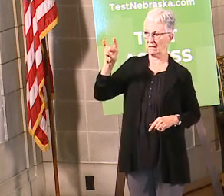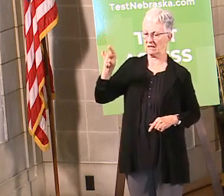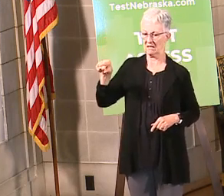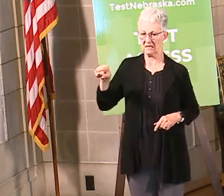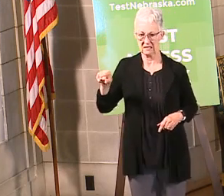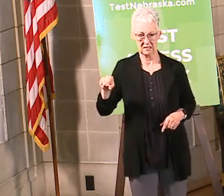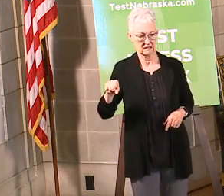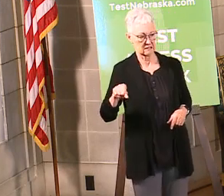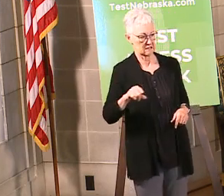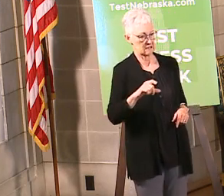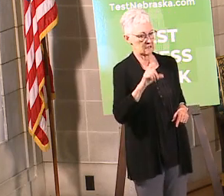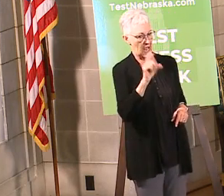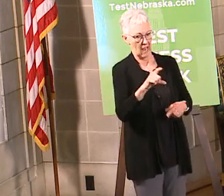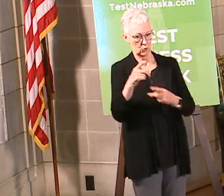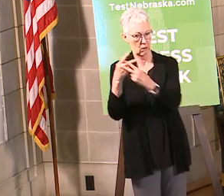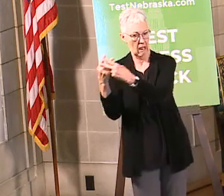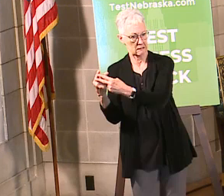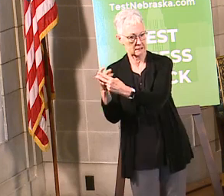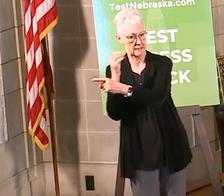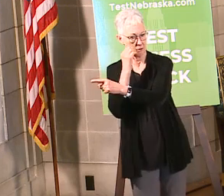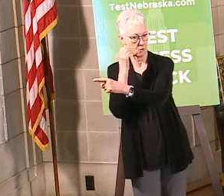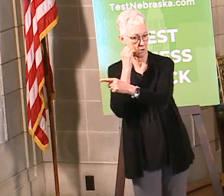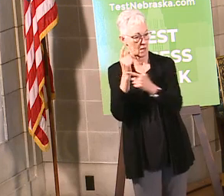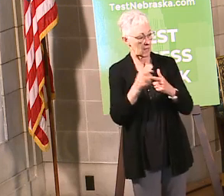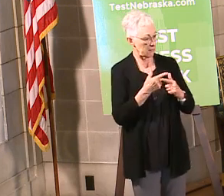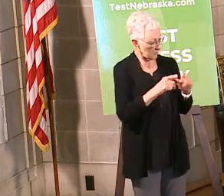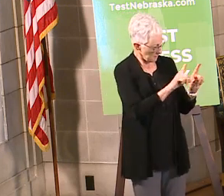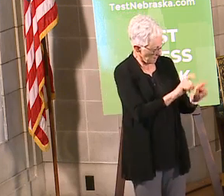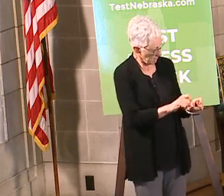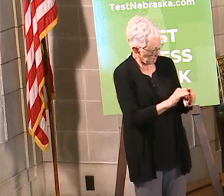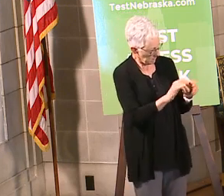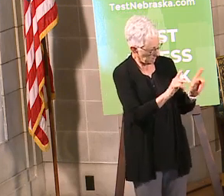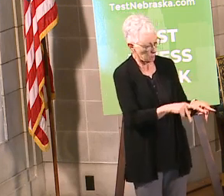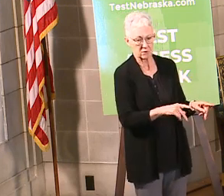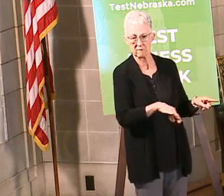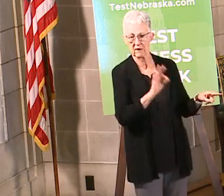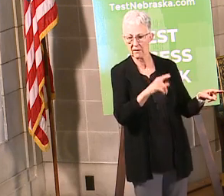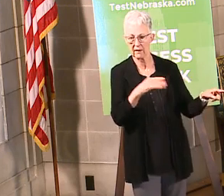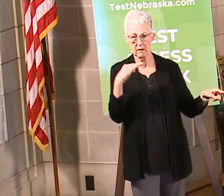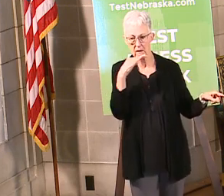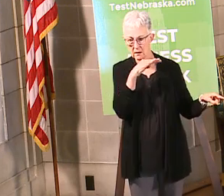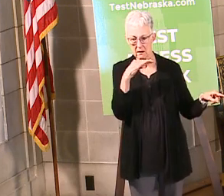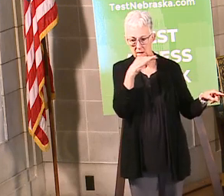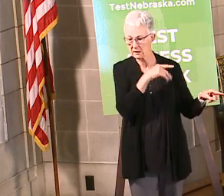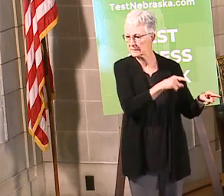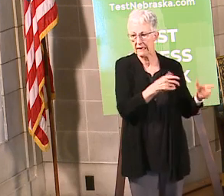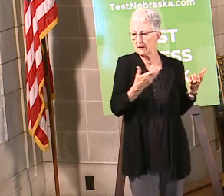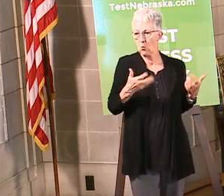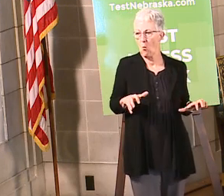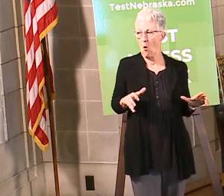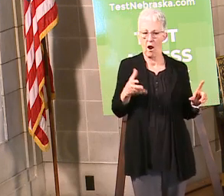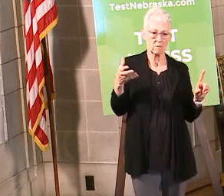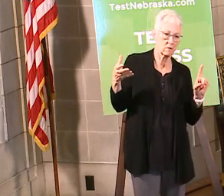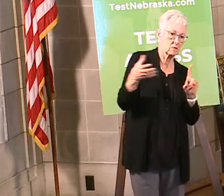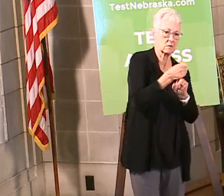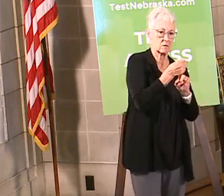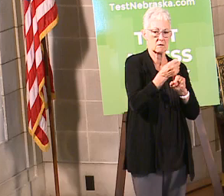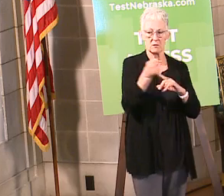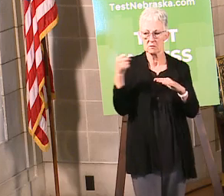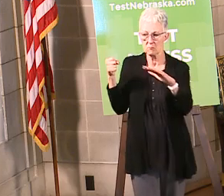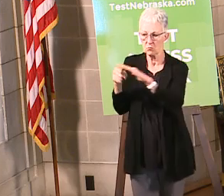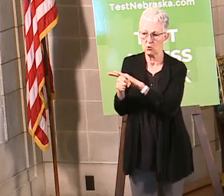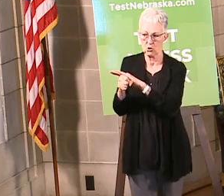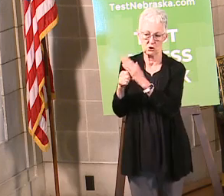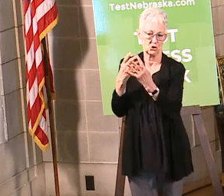those folks who said that they were ill and then tested our our folks who interacted with them and fortunately found that none have